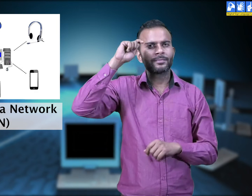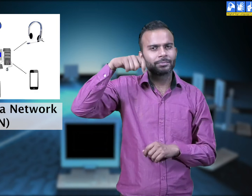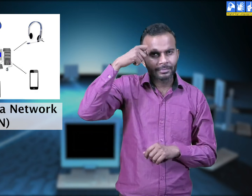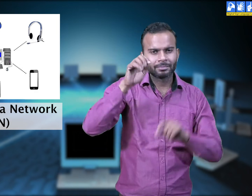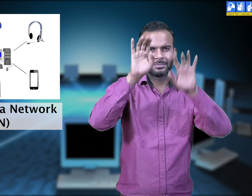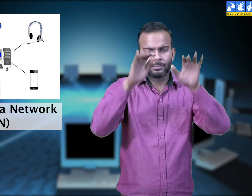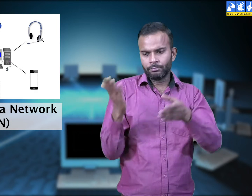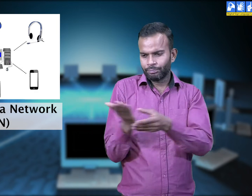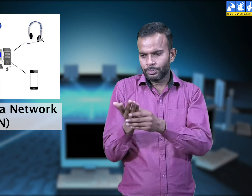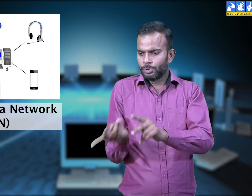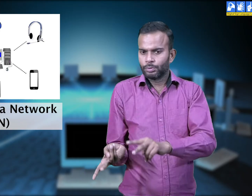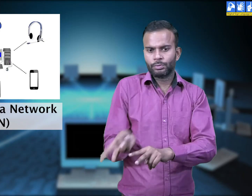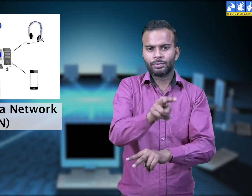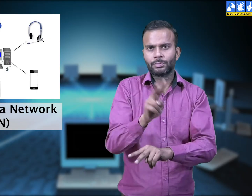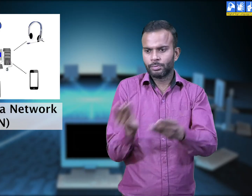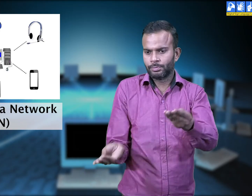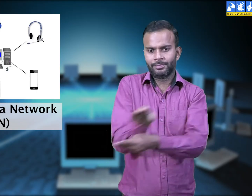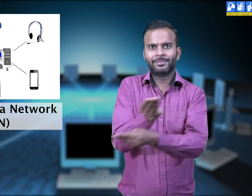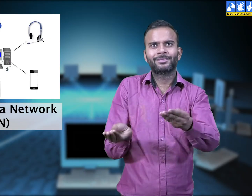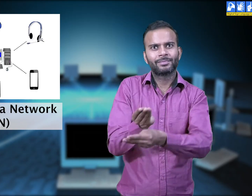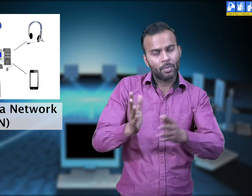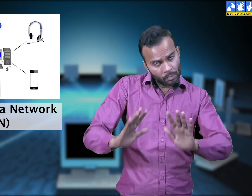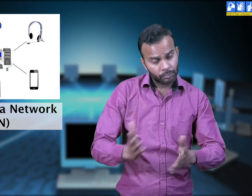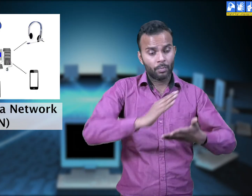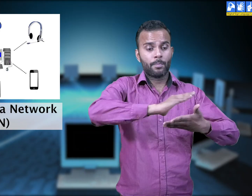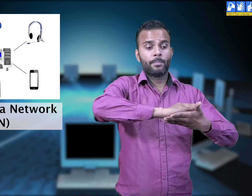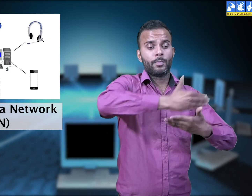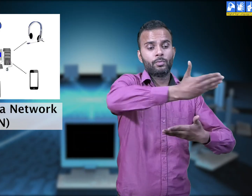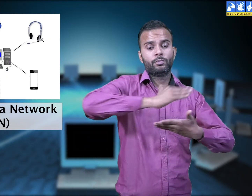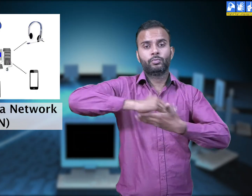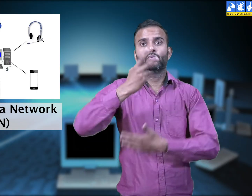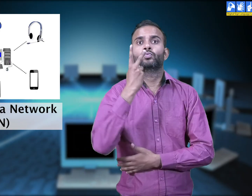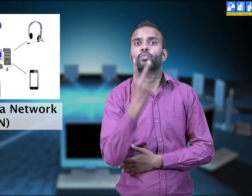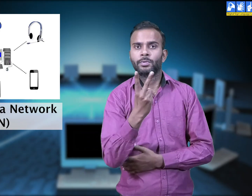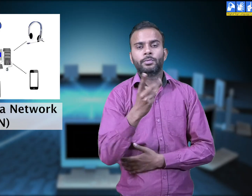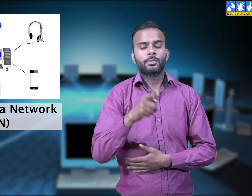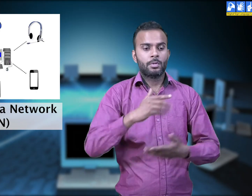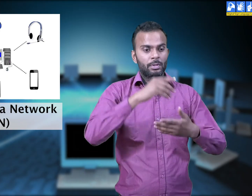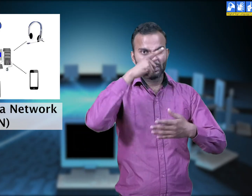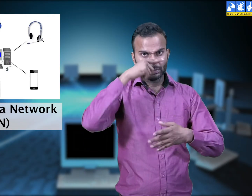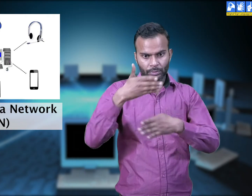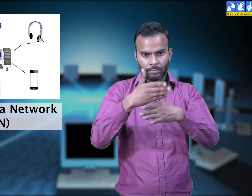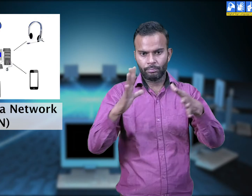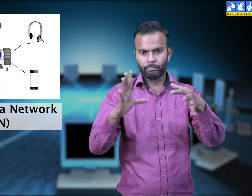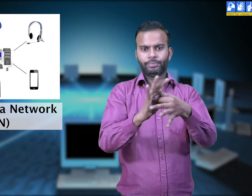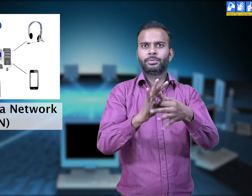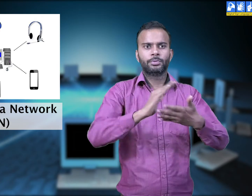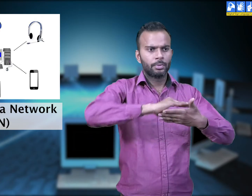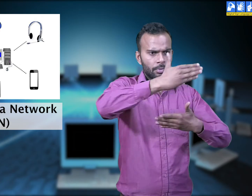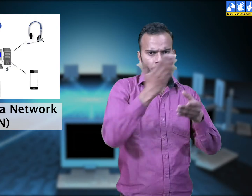transmit the data like files, images or videos within the area of the connected